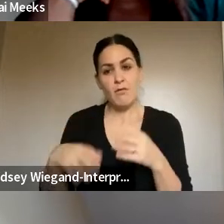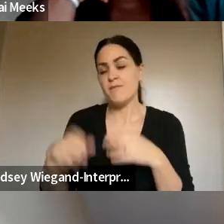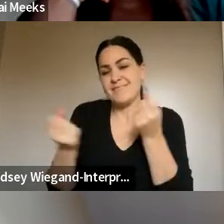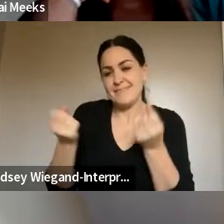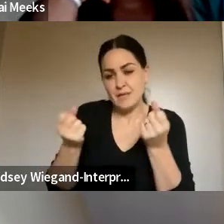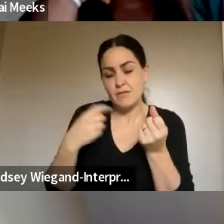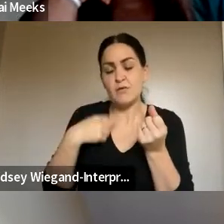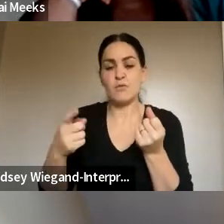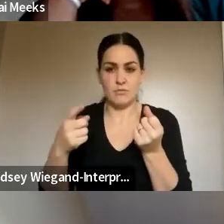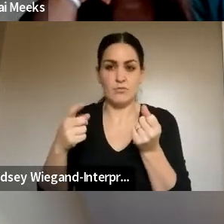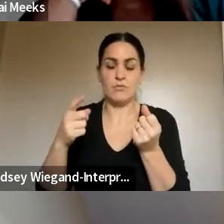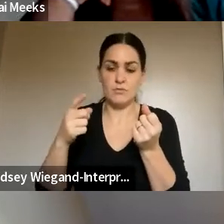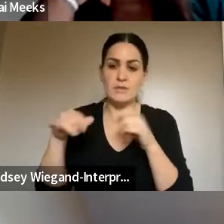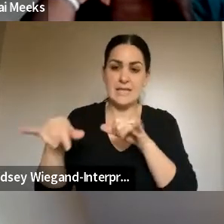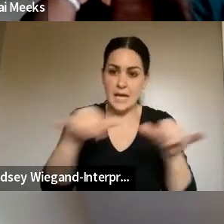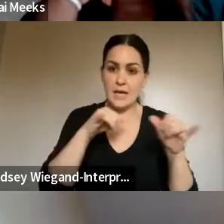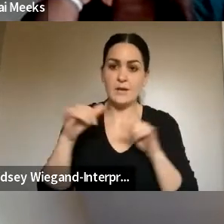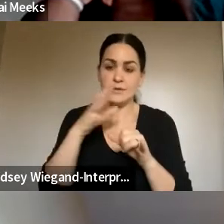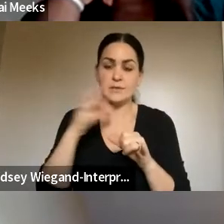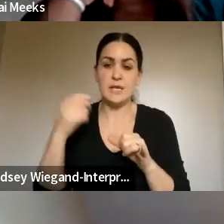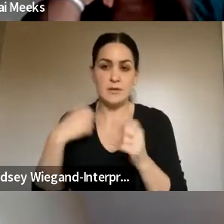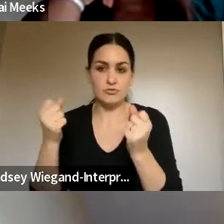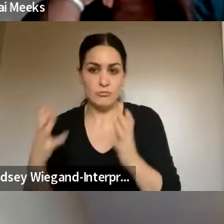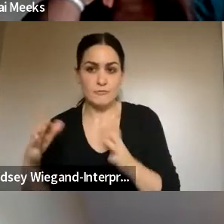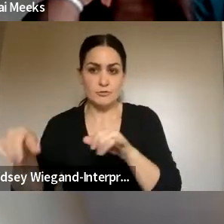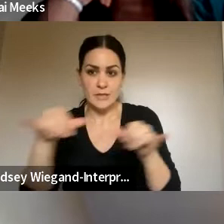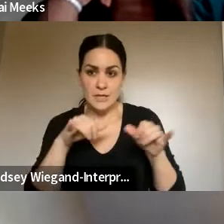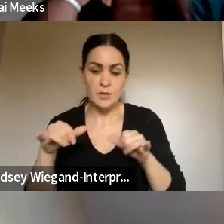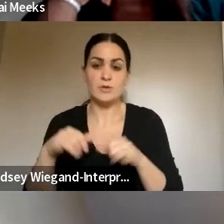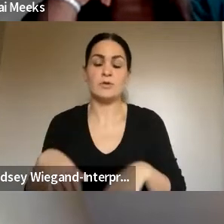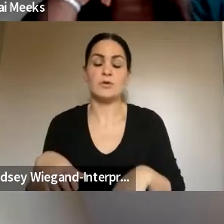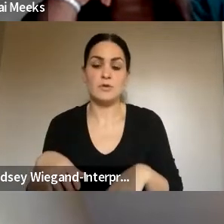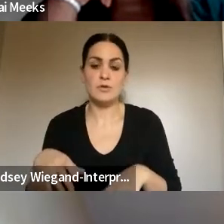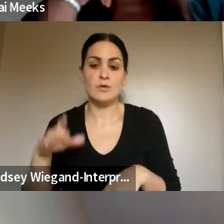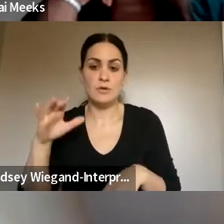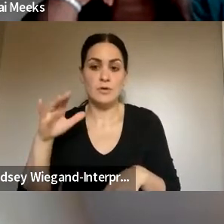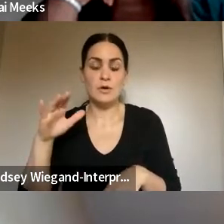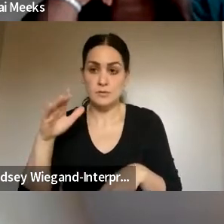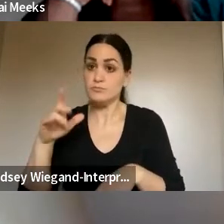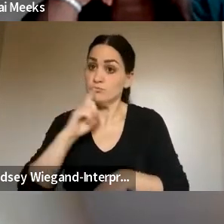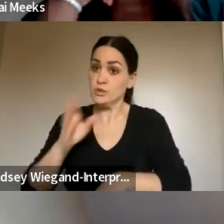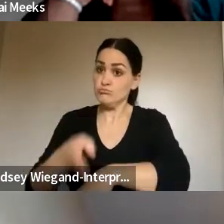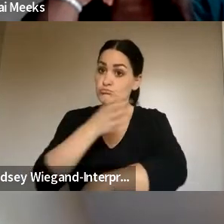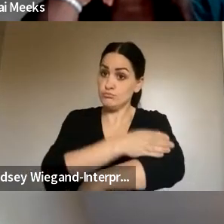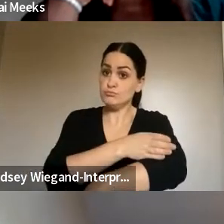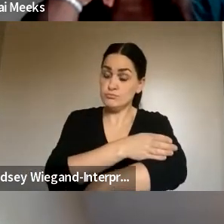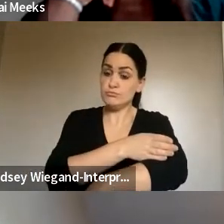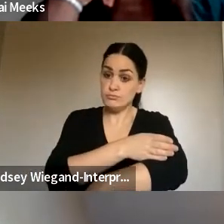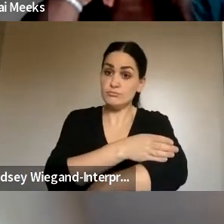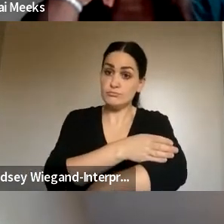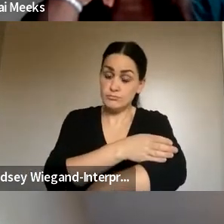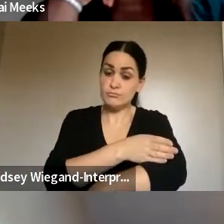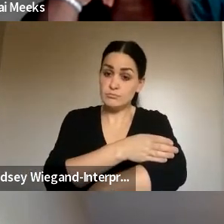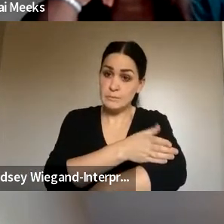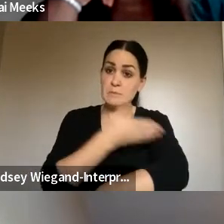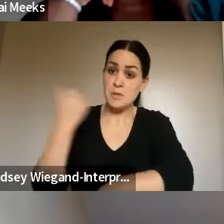standards, as Mr. Oglesby indicated, those have been enhanced, much more muscular than in the